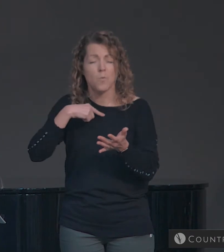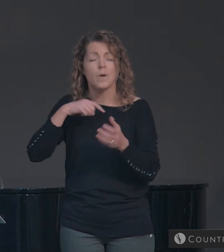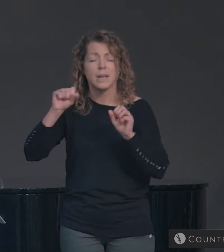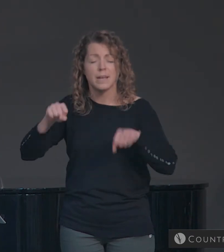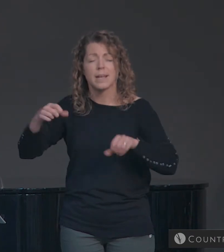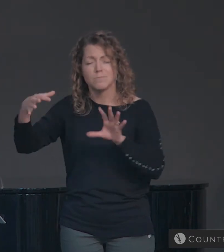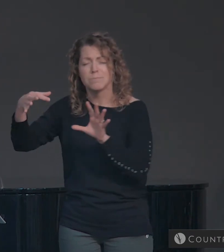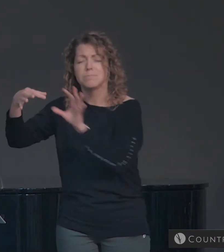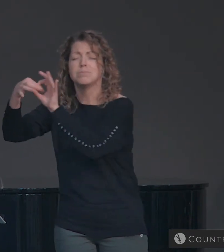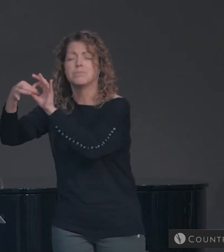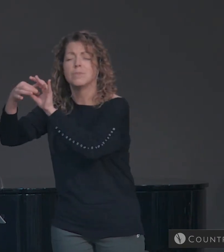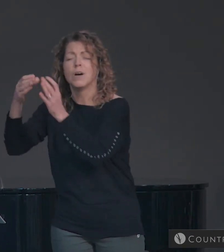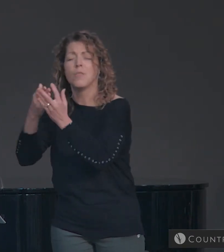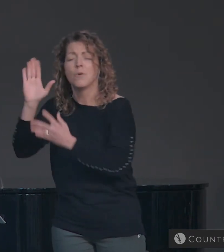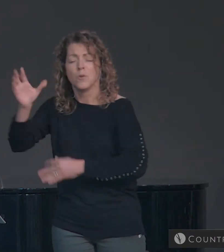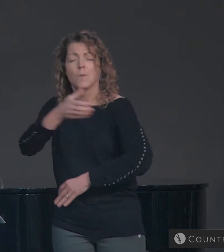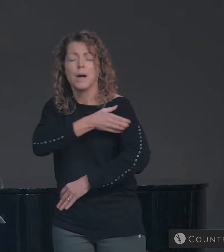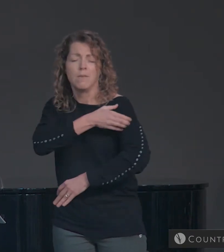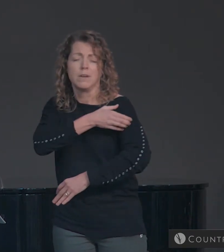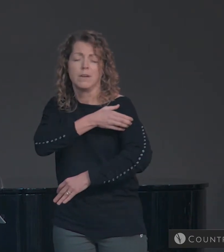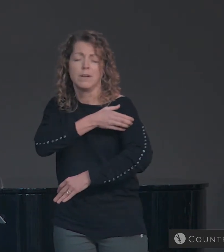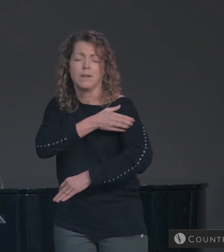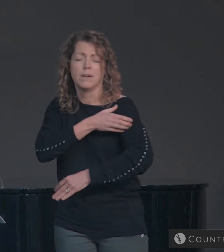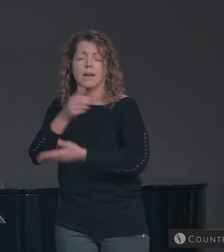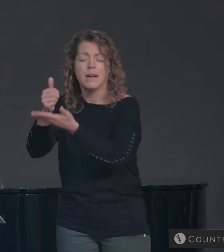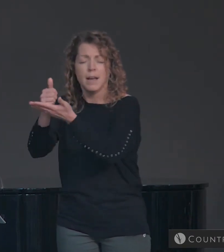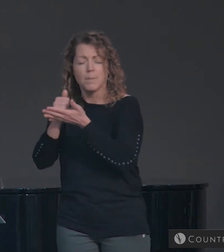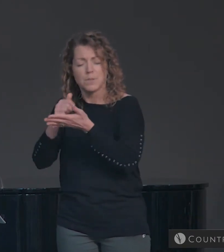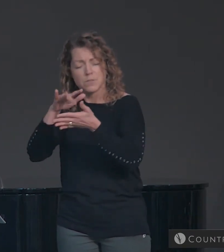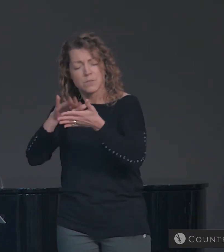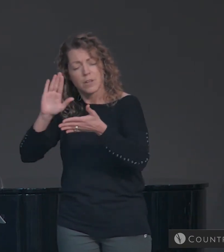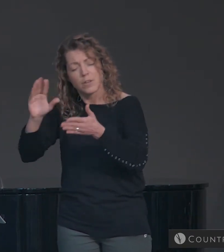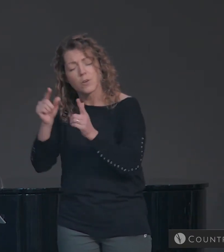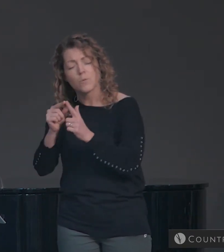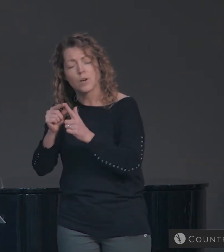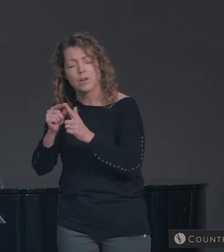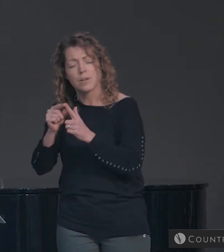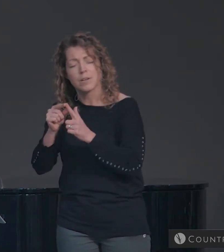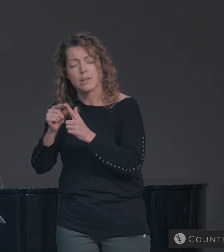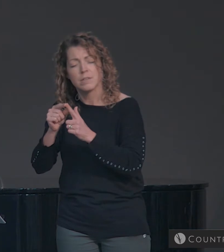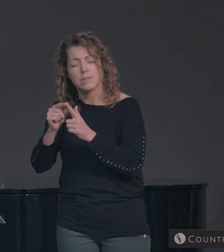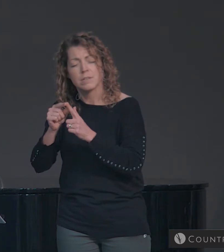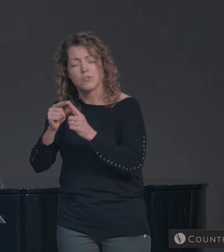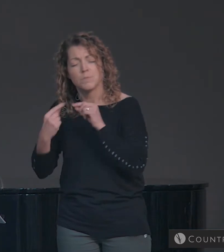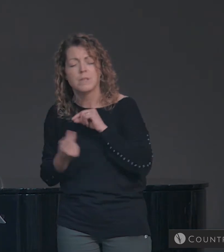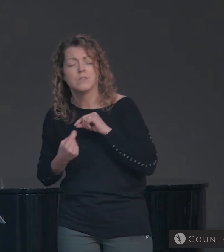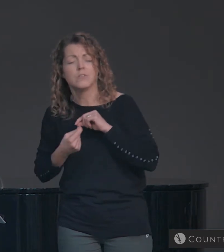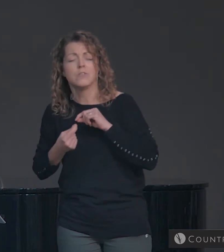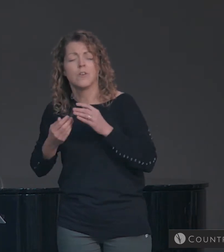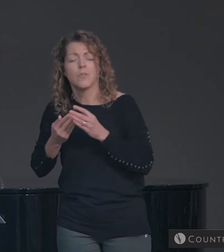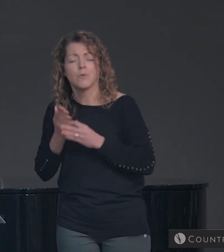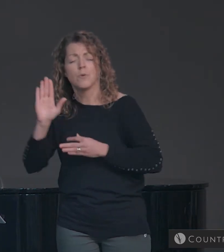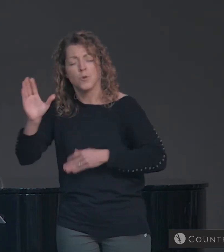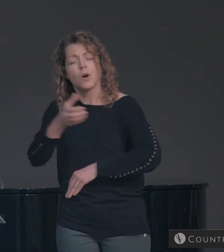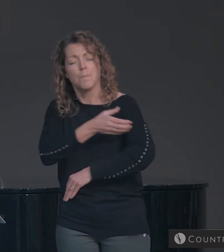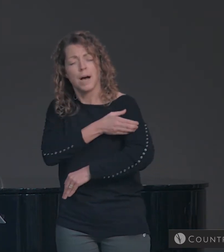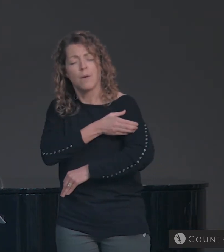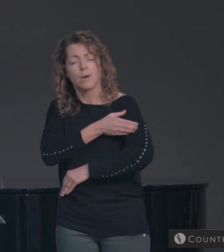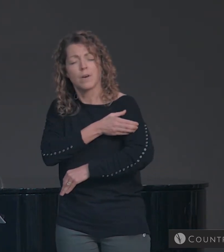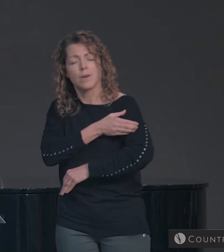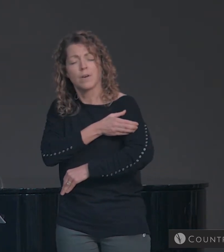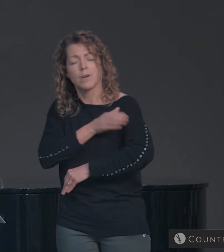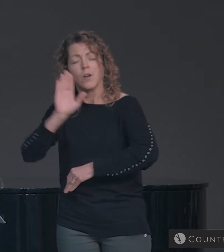Help us today as we look into your word to be moved by your power through your